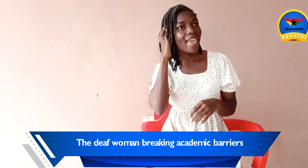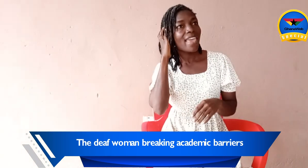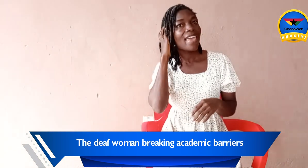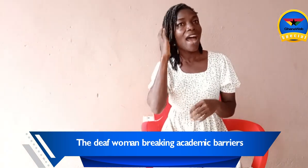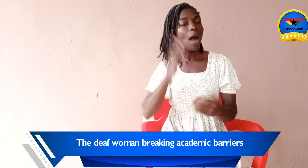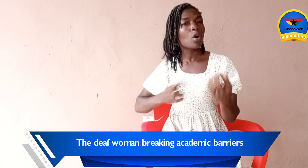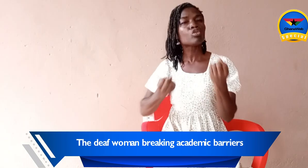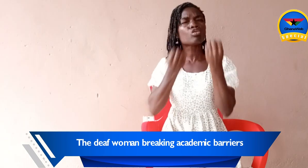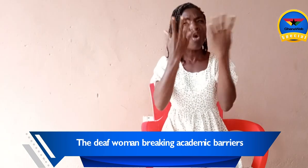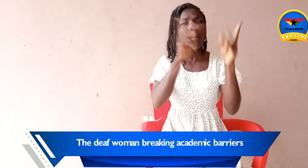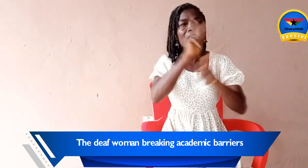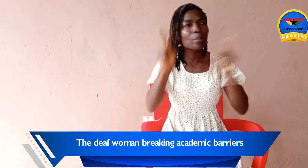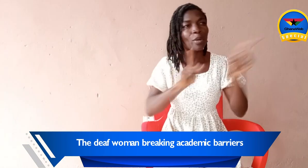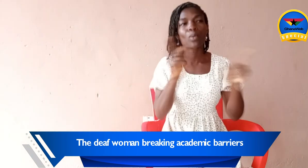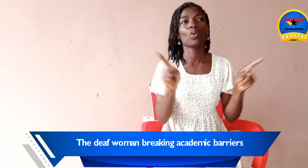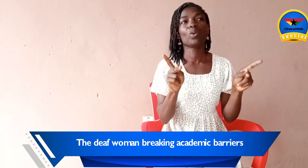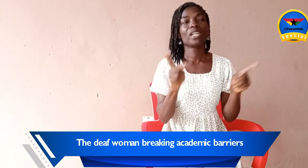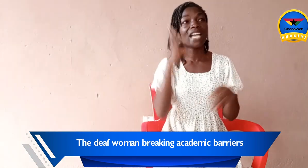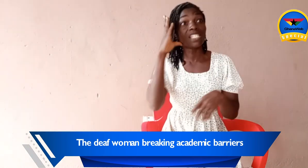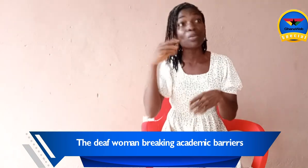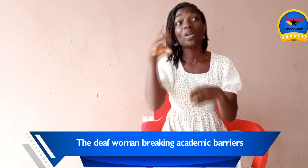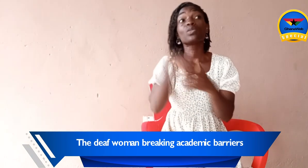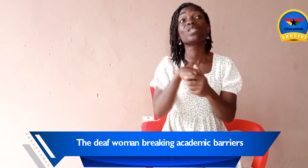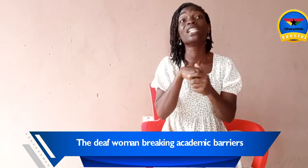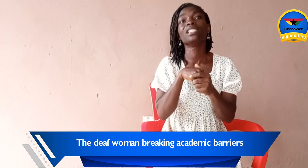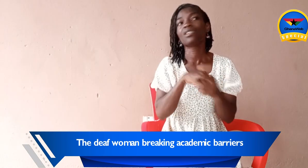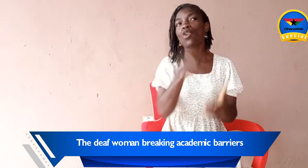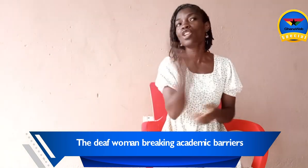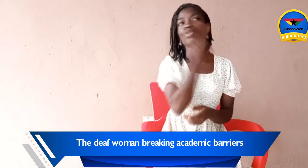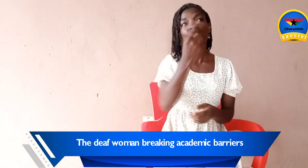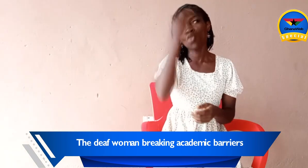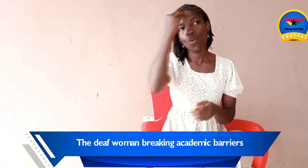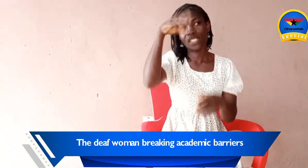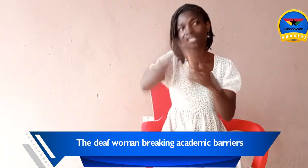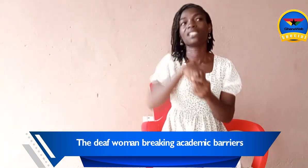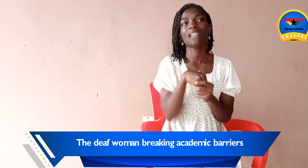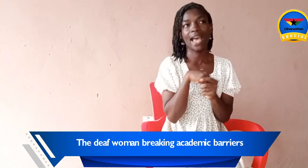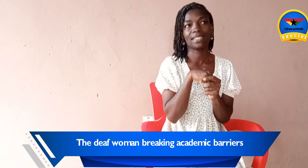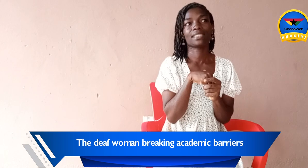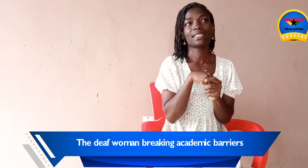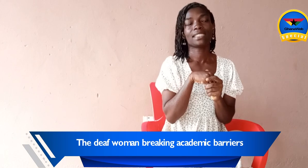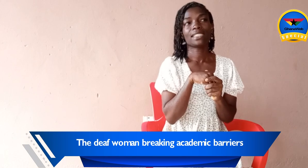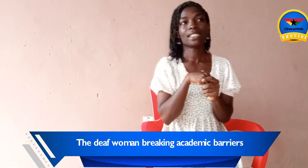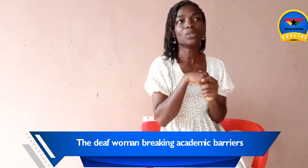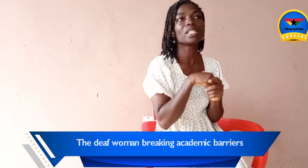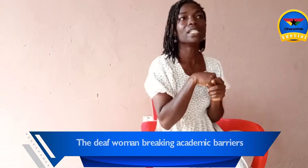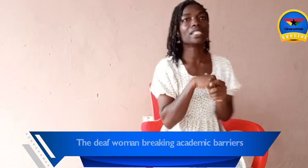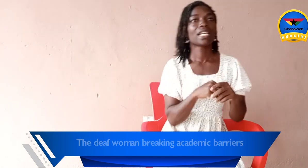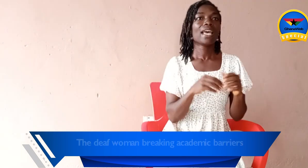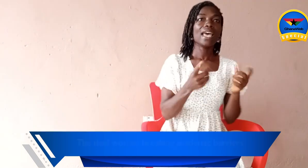among so many people, the experience within, only you know what is inside, you see it. And,